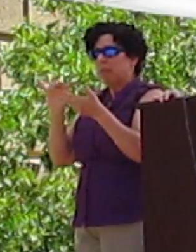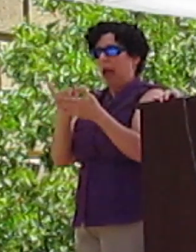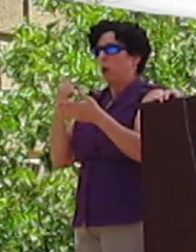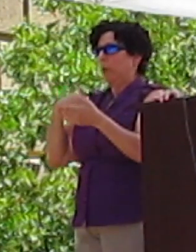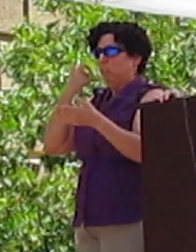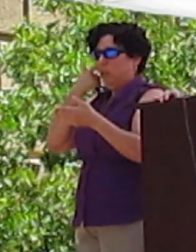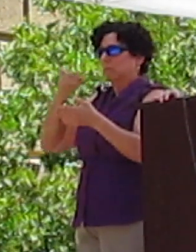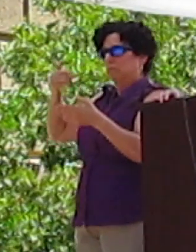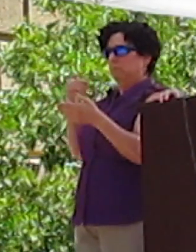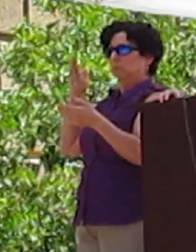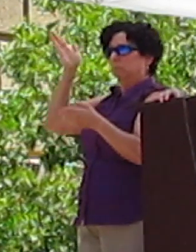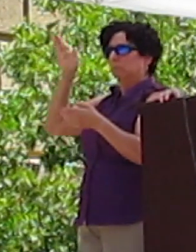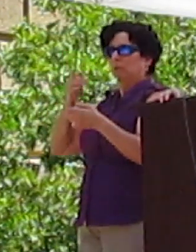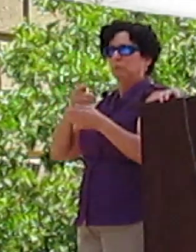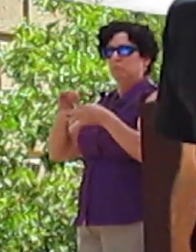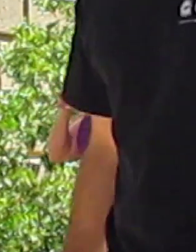heard from.